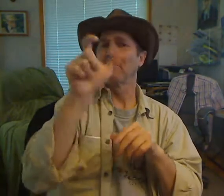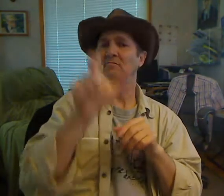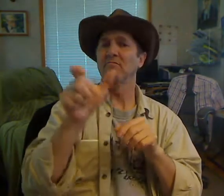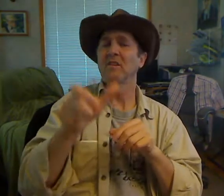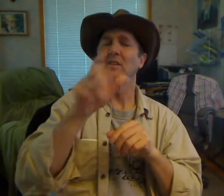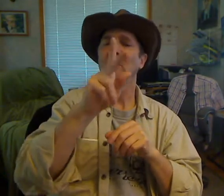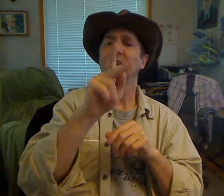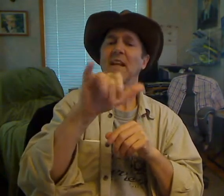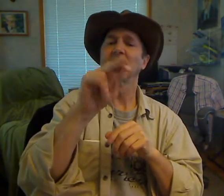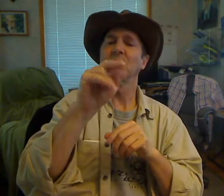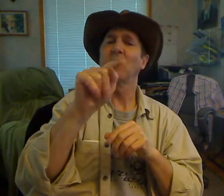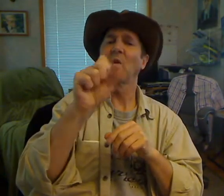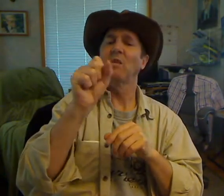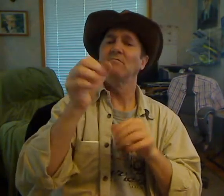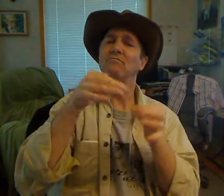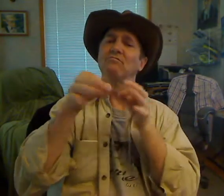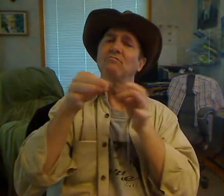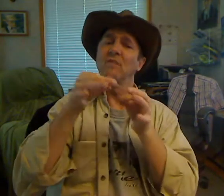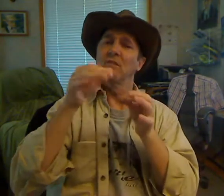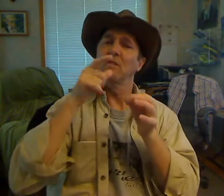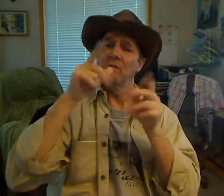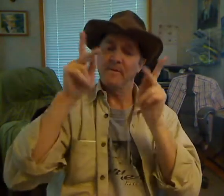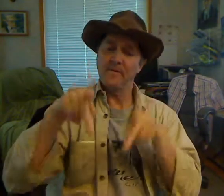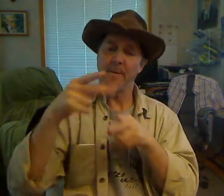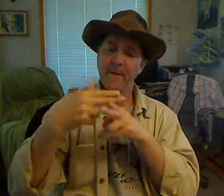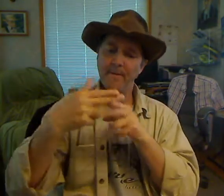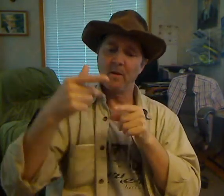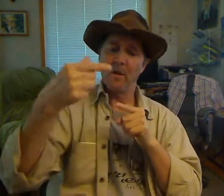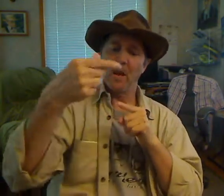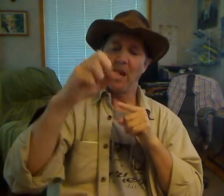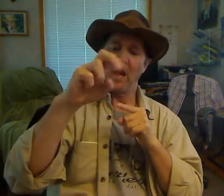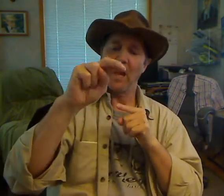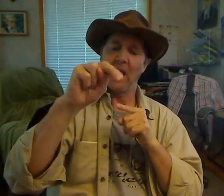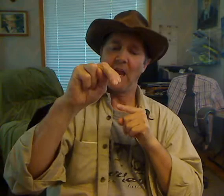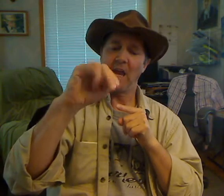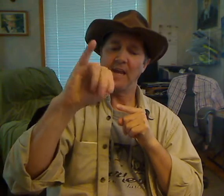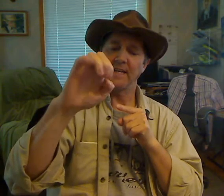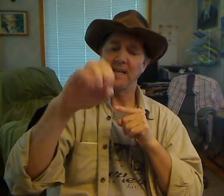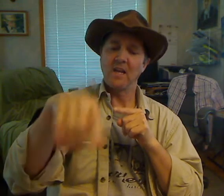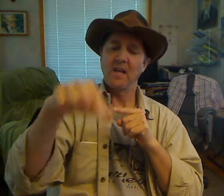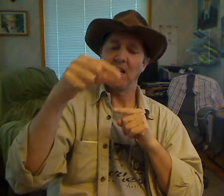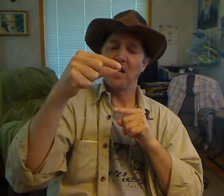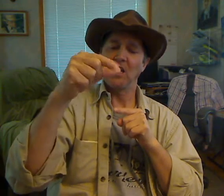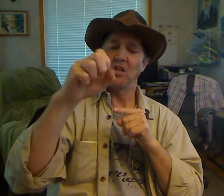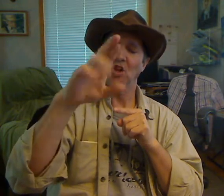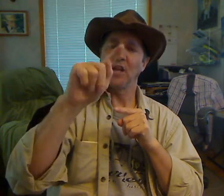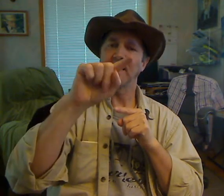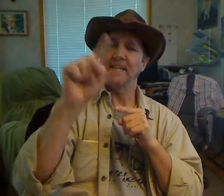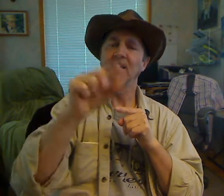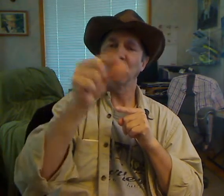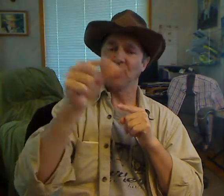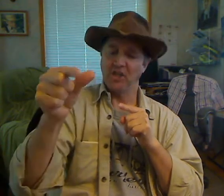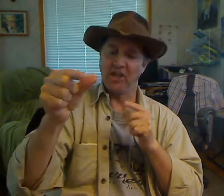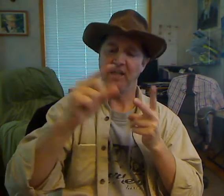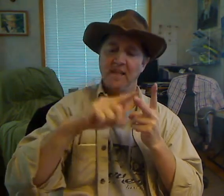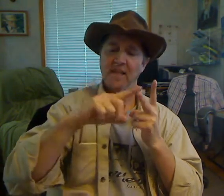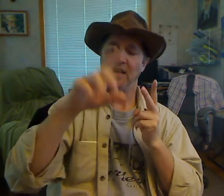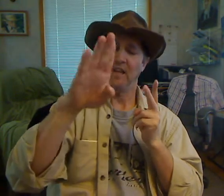to get that golden glow. The spokesperson says the ban is a natural progression from the laws that prevent young people from smoking or drinking.